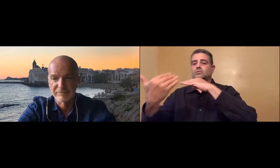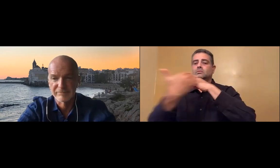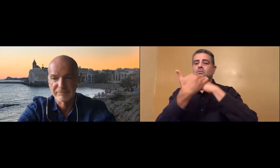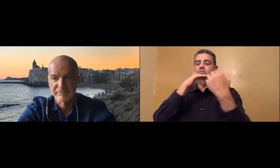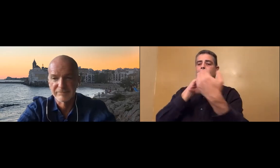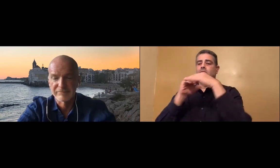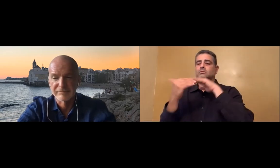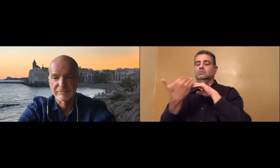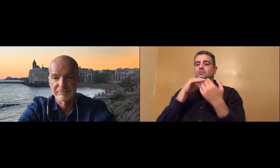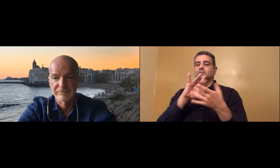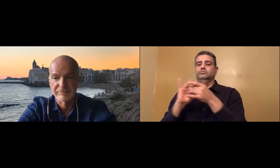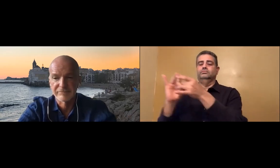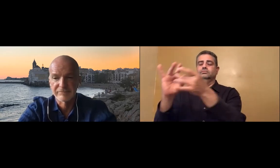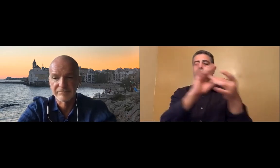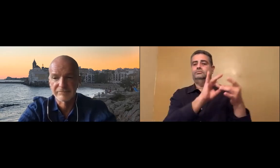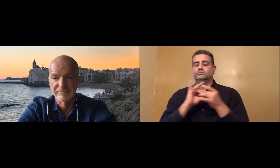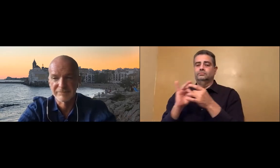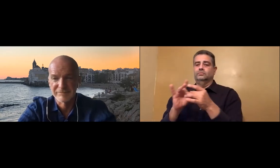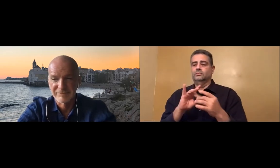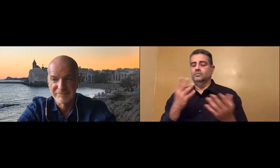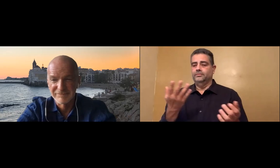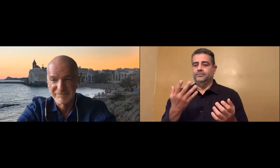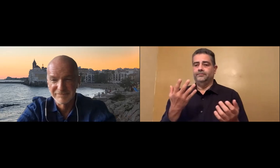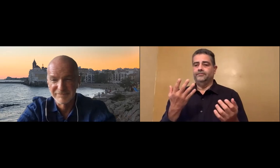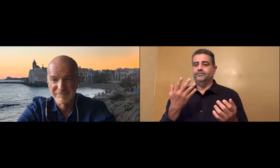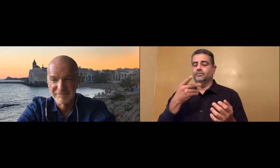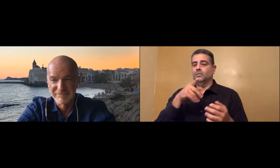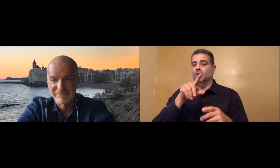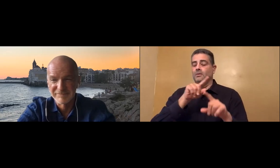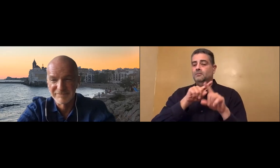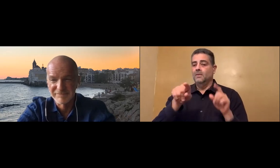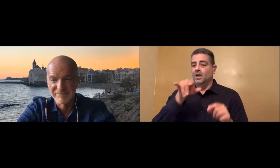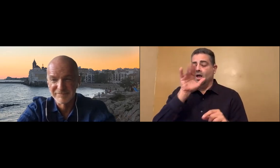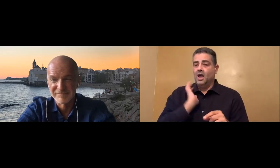There isn't any way to seamlessly have them be interoperable.